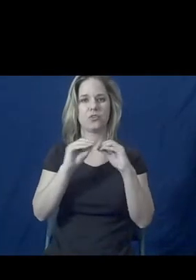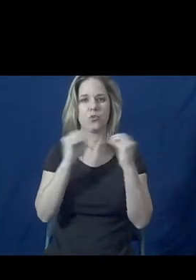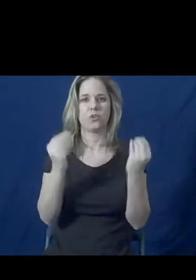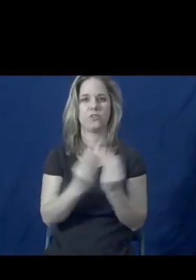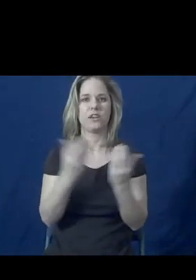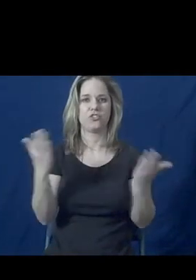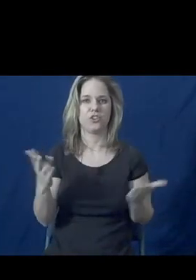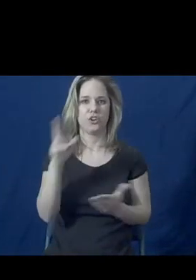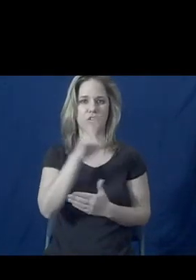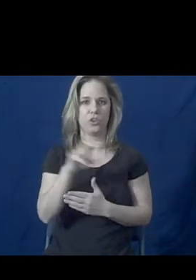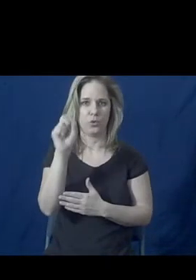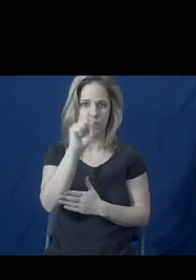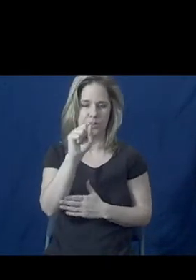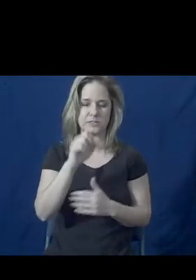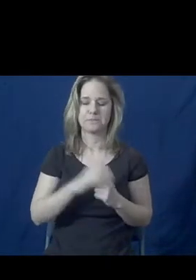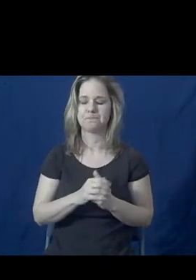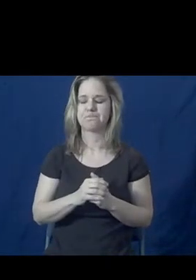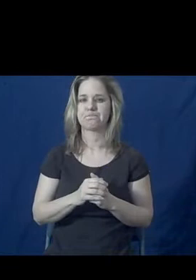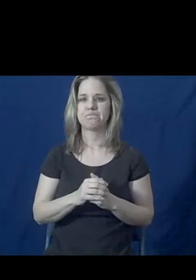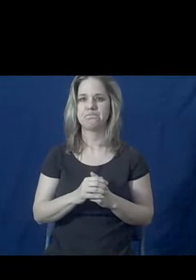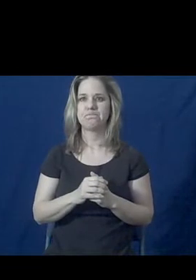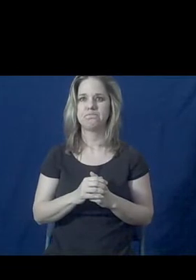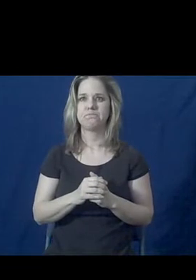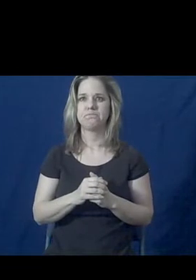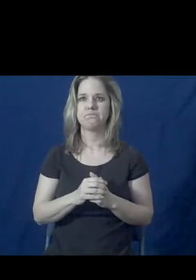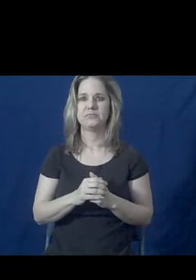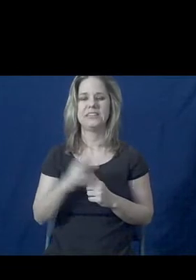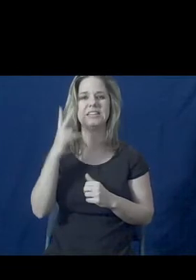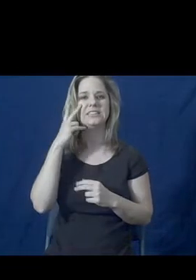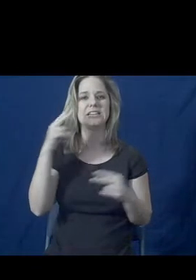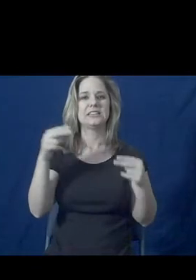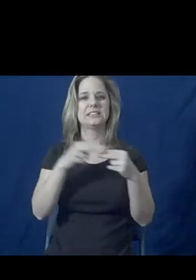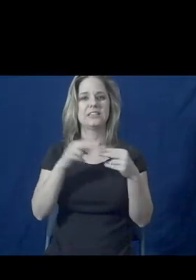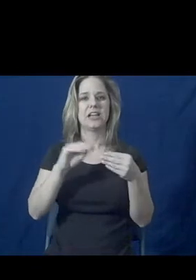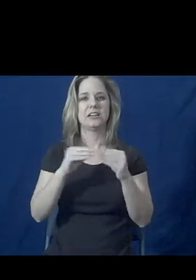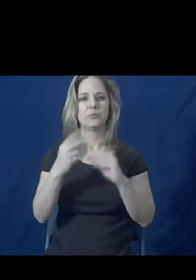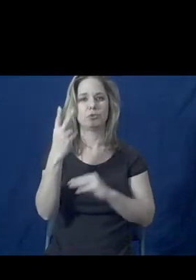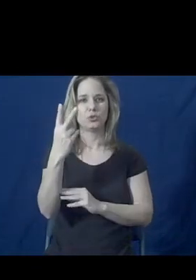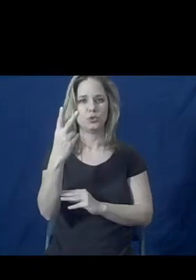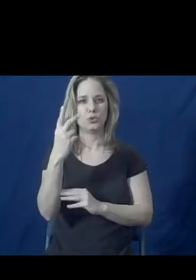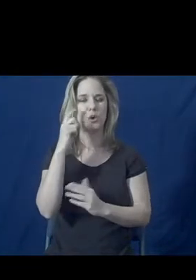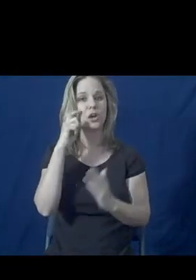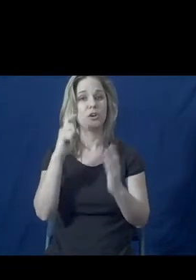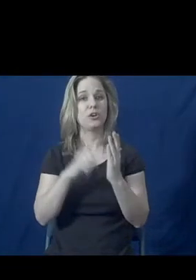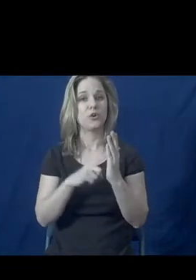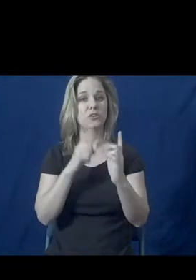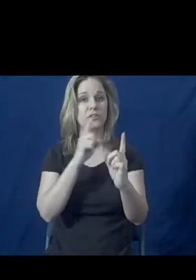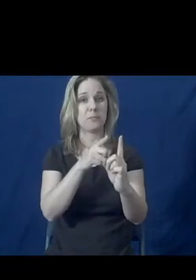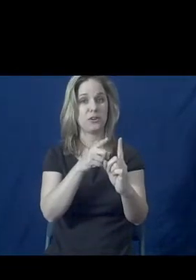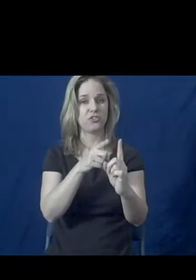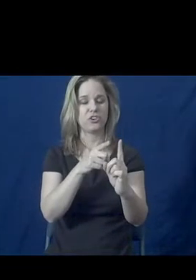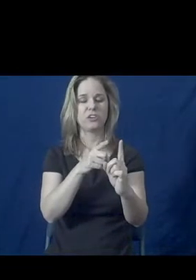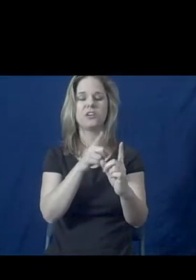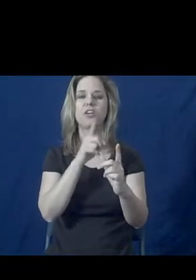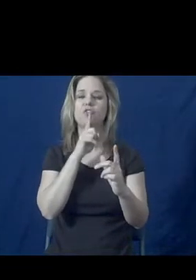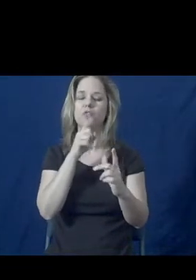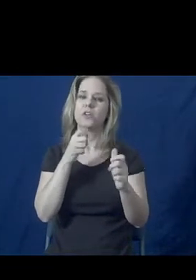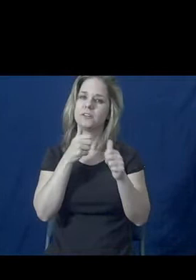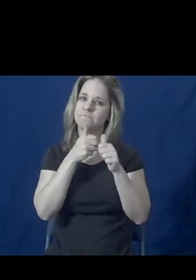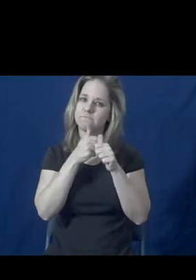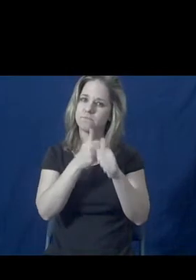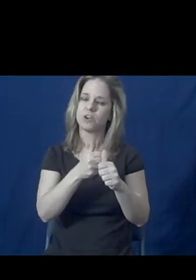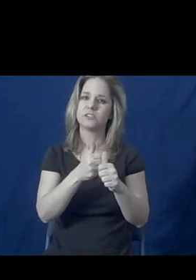country in the kind of ways we do. If you're on slide two, you'll notice that our mission is to champion